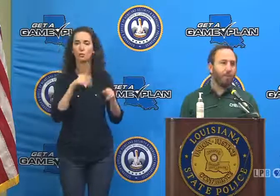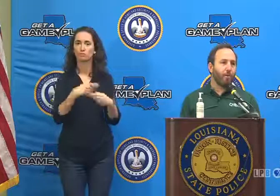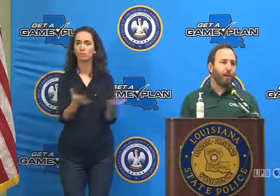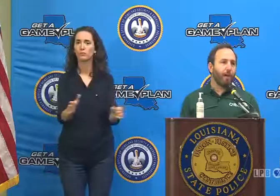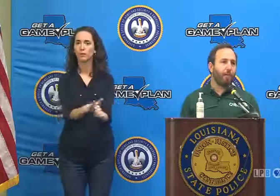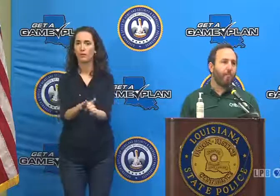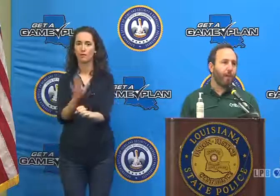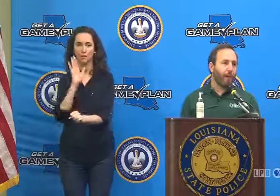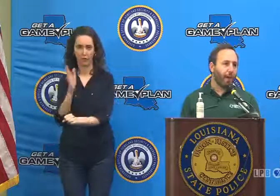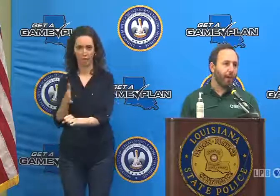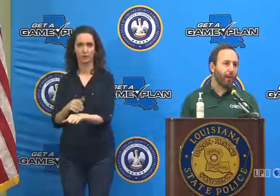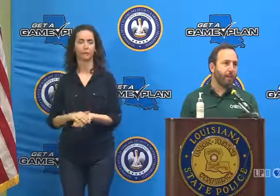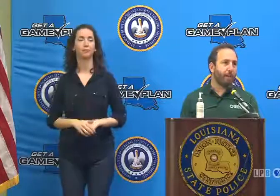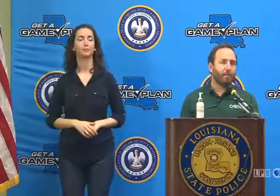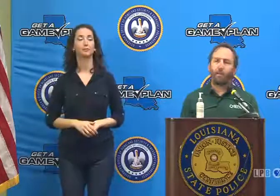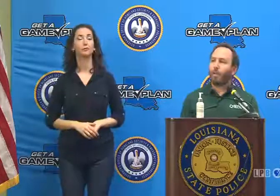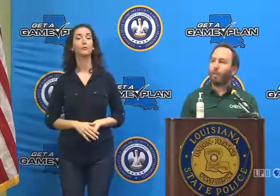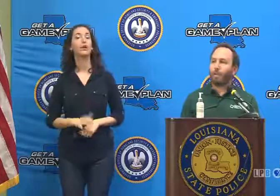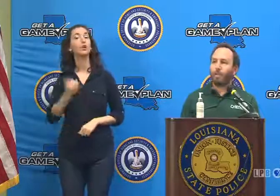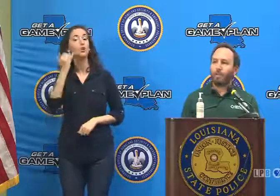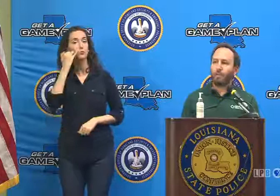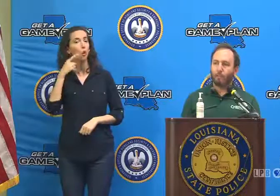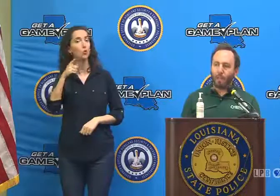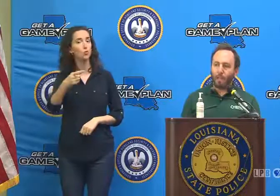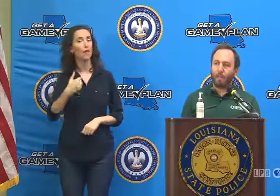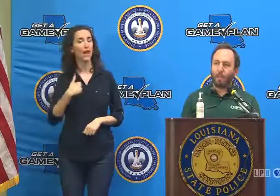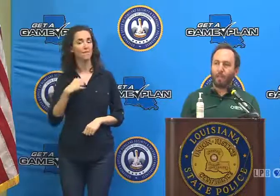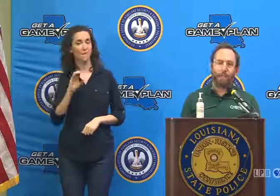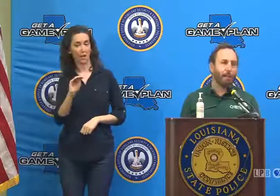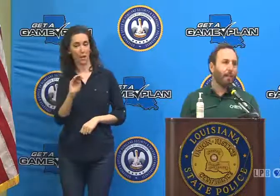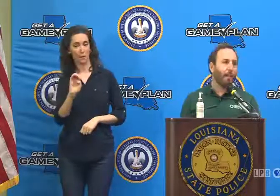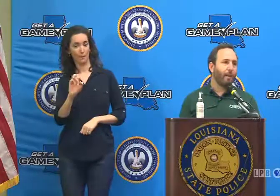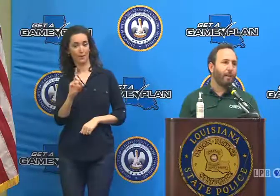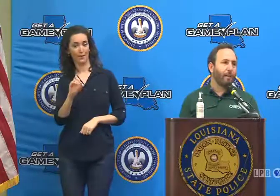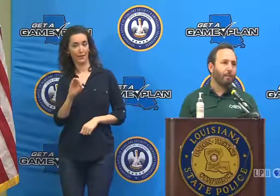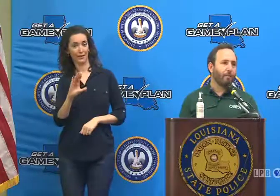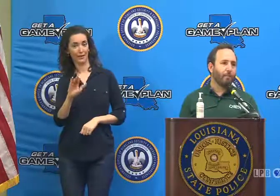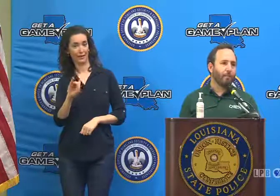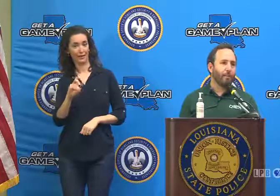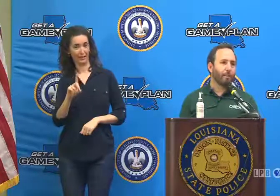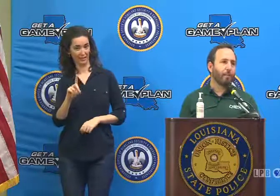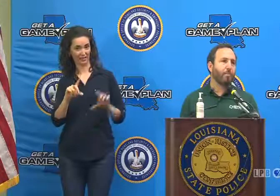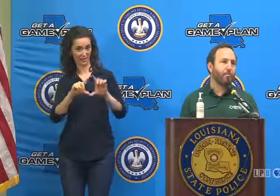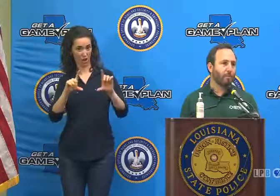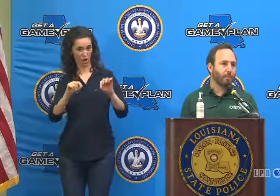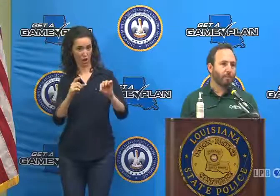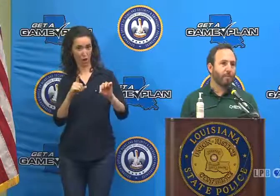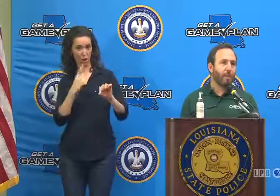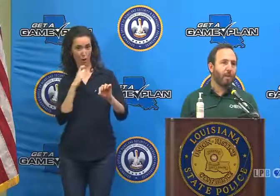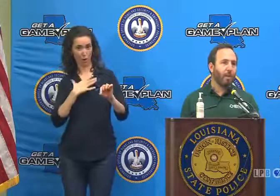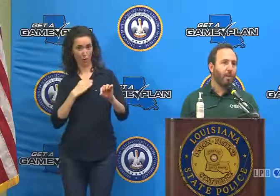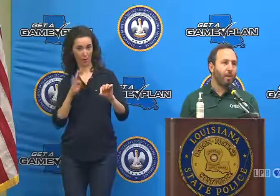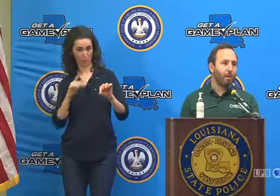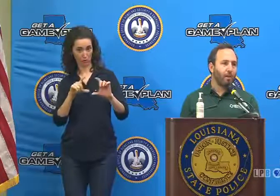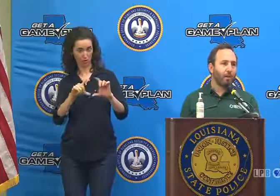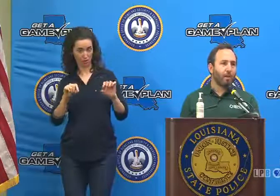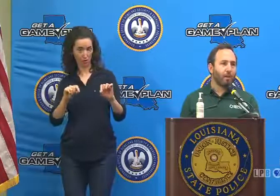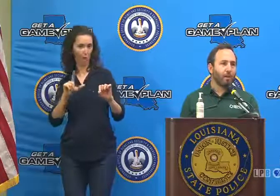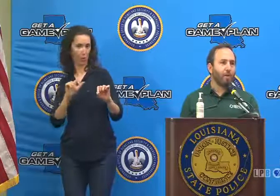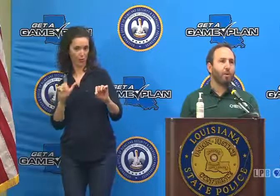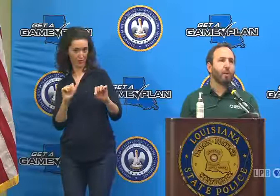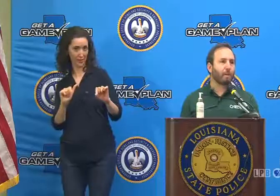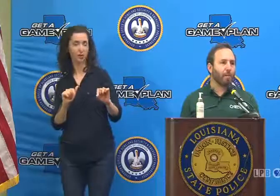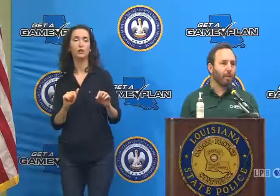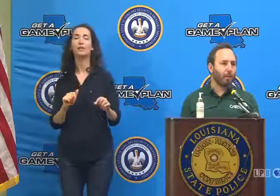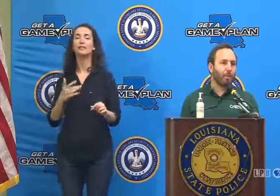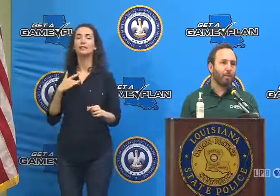If you have Medicaid in Louisiana Medicaid and need to refill your prescriptions earlier